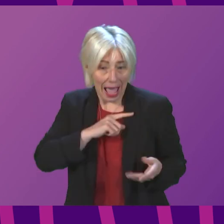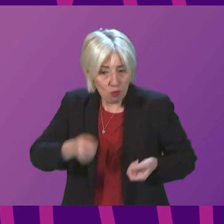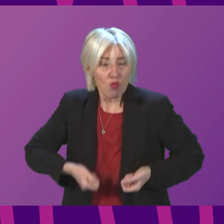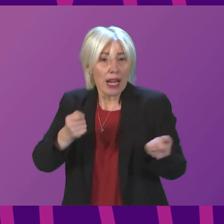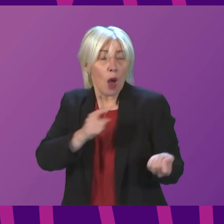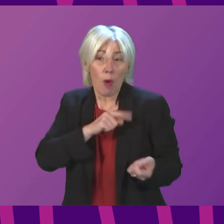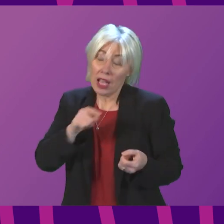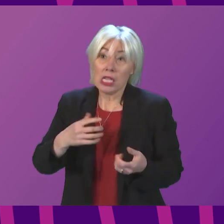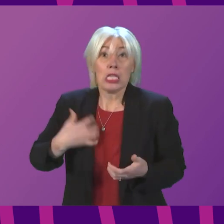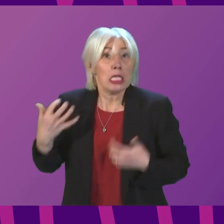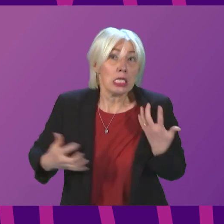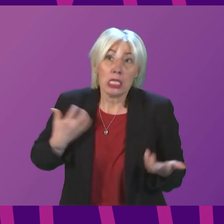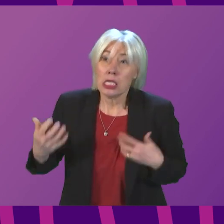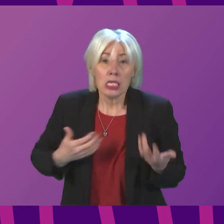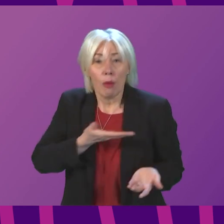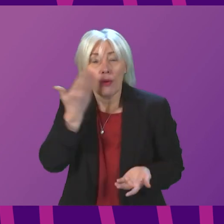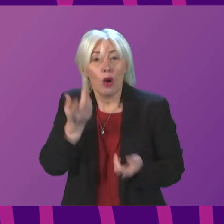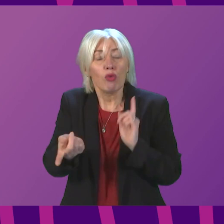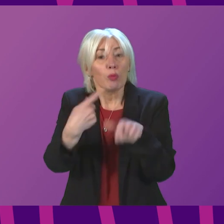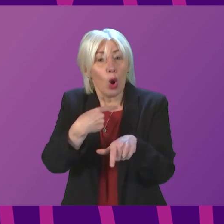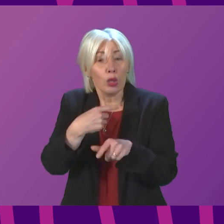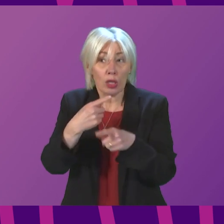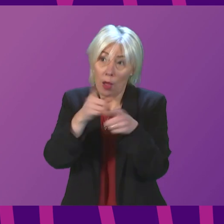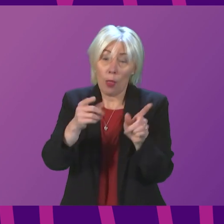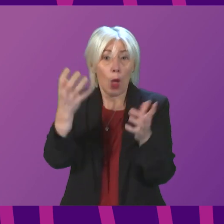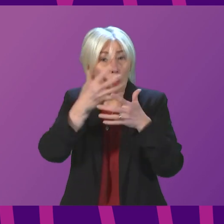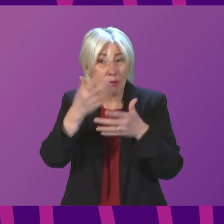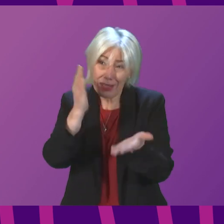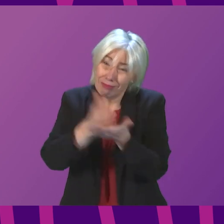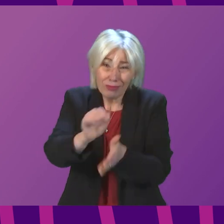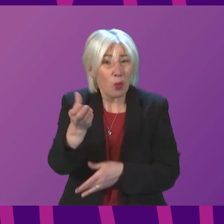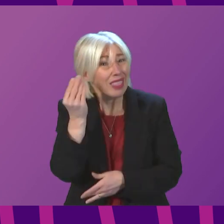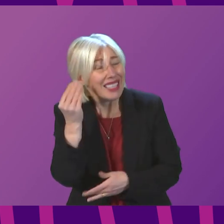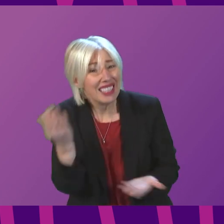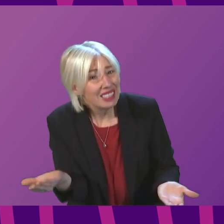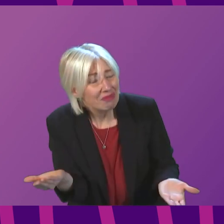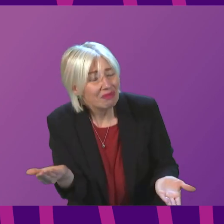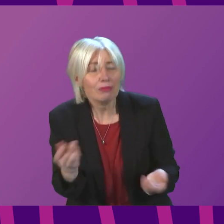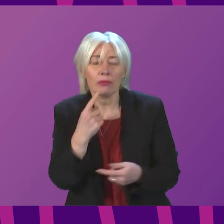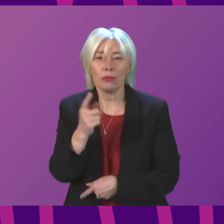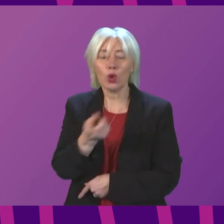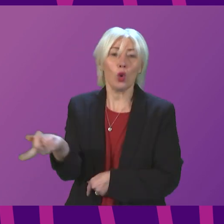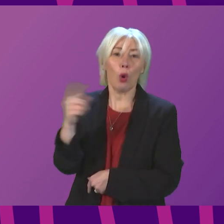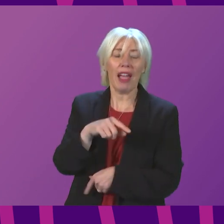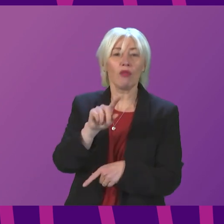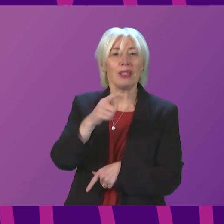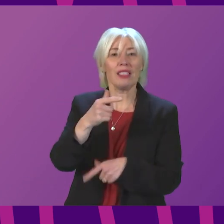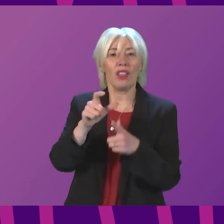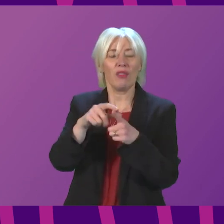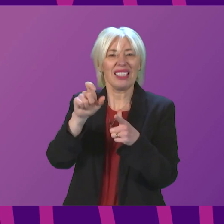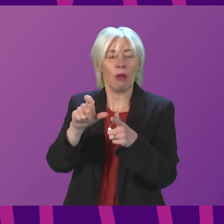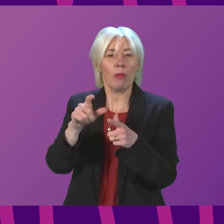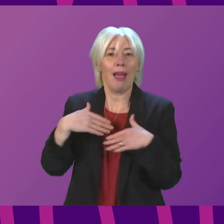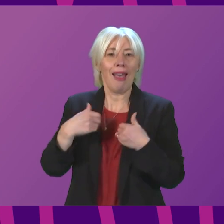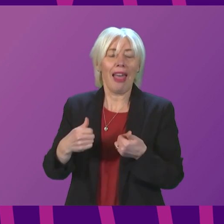end of their tether trying to get a response. And they are worried if he is really going to listen. Because I go back to the quote from the 7th of December, the Health